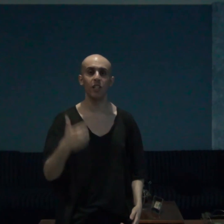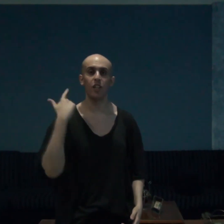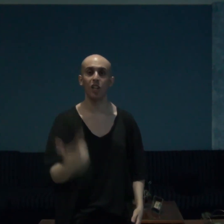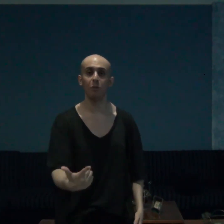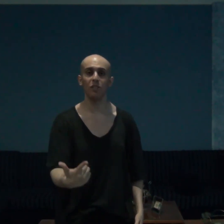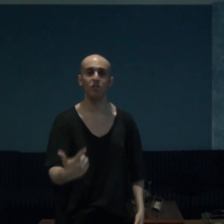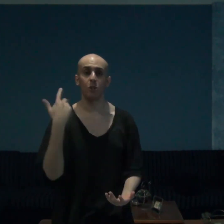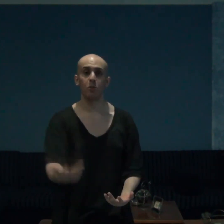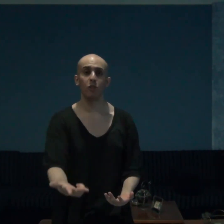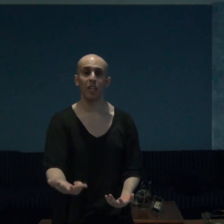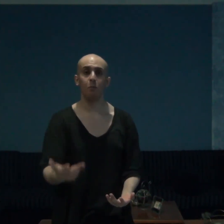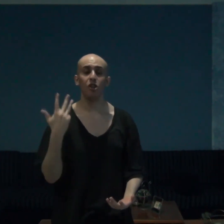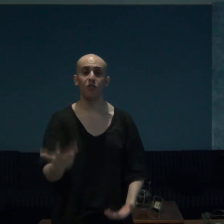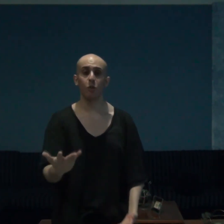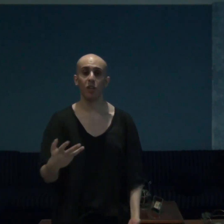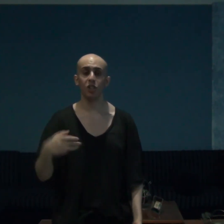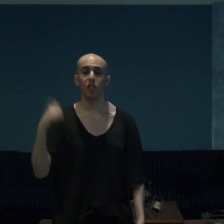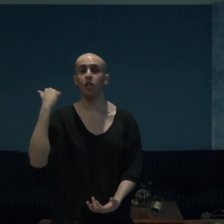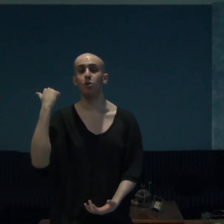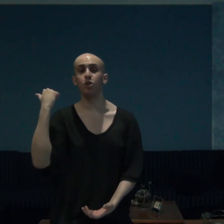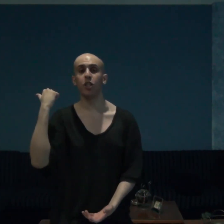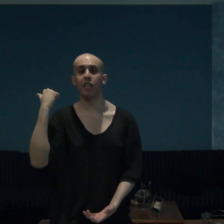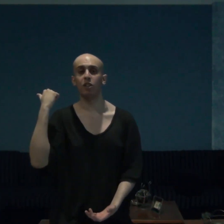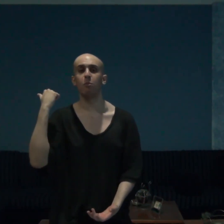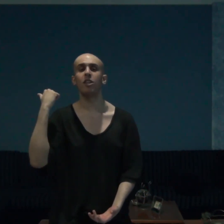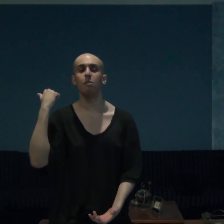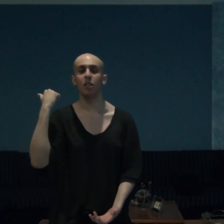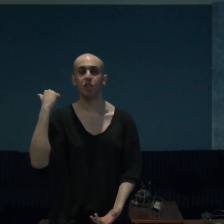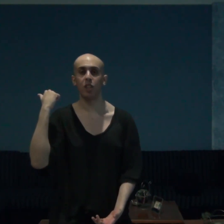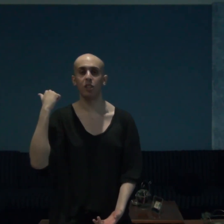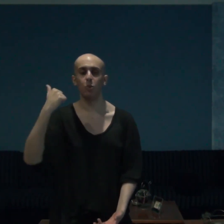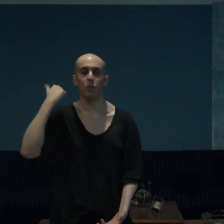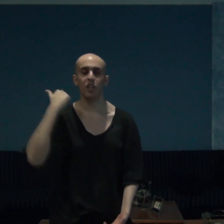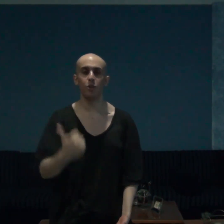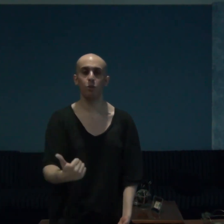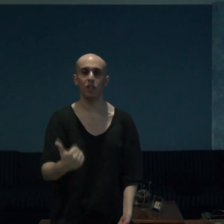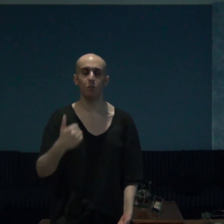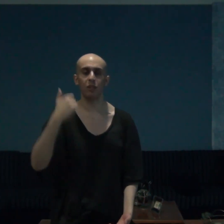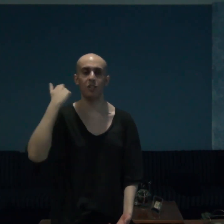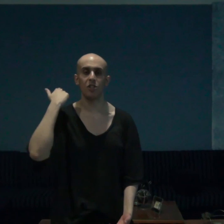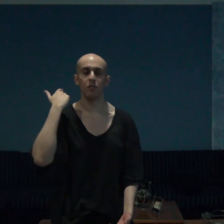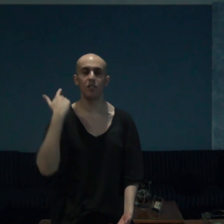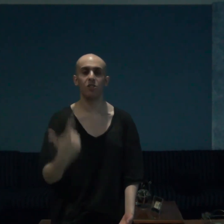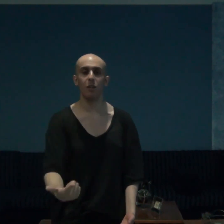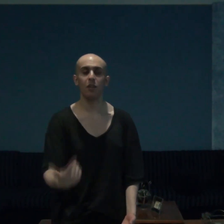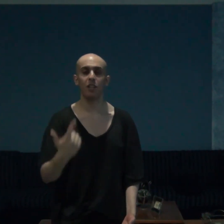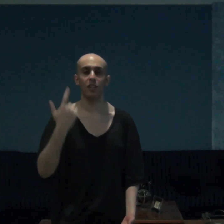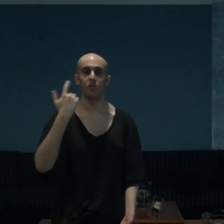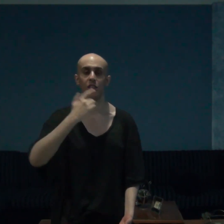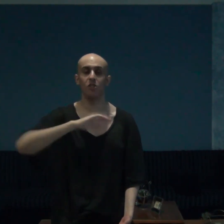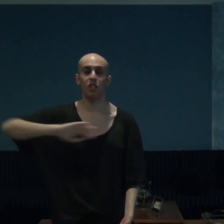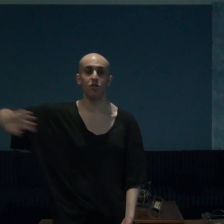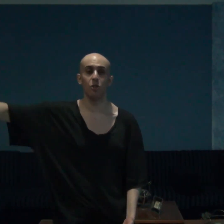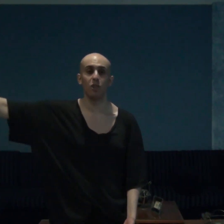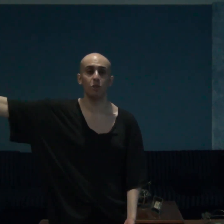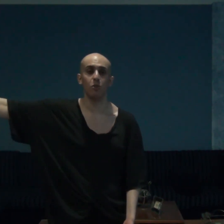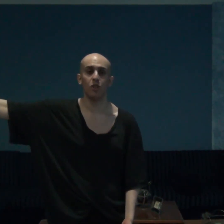comment subscribe if you wish and do check out my gaming channel where i do let's play series gaming content and so much more